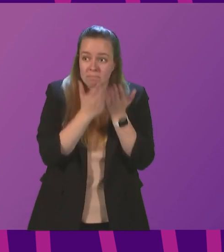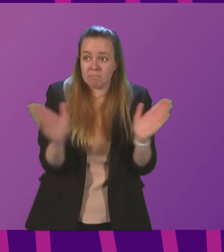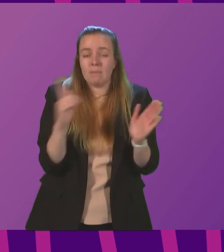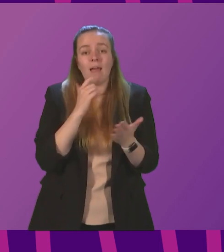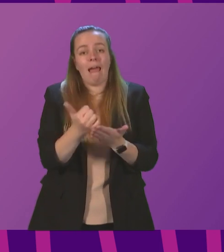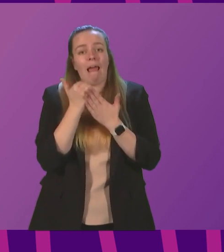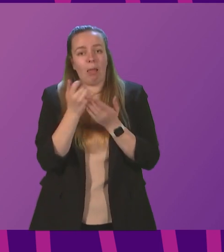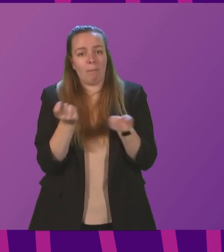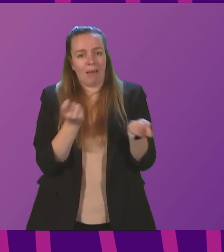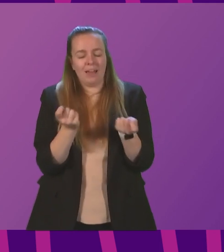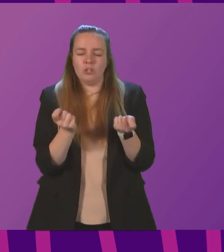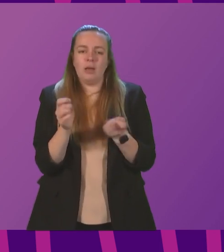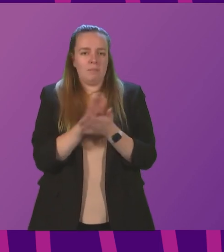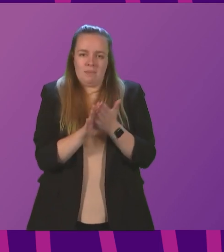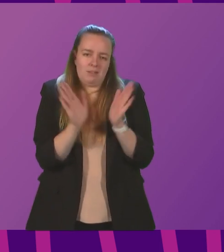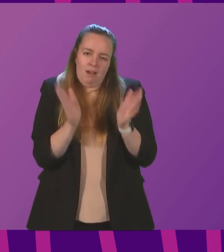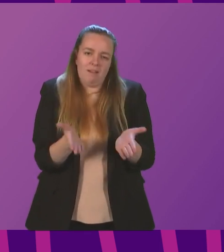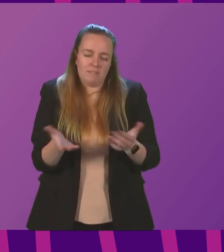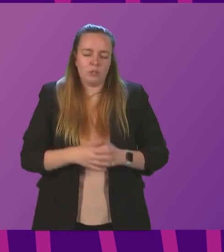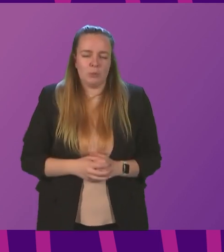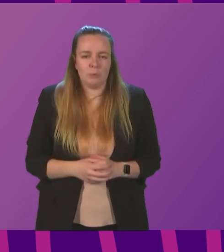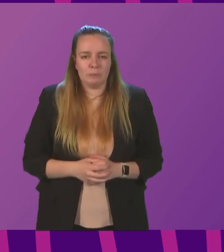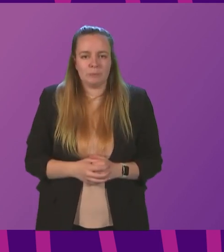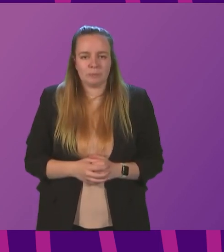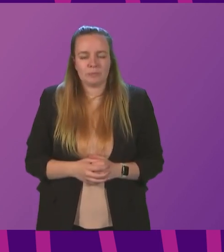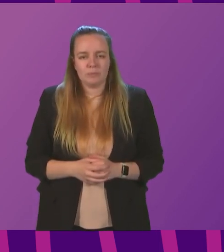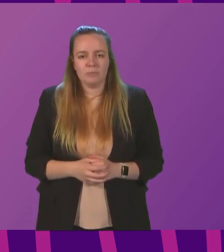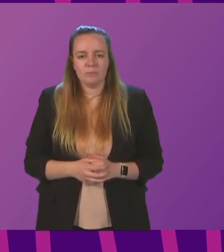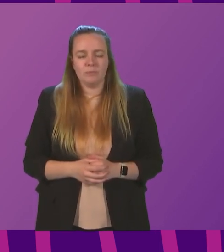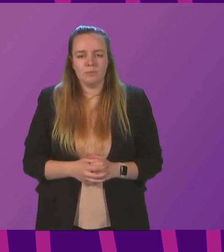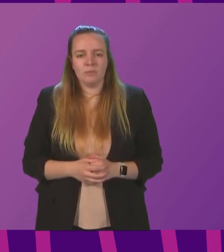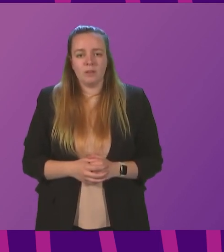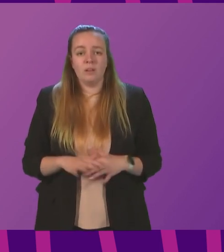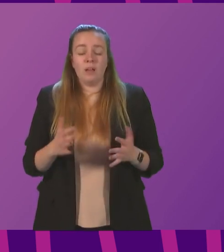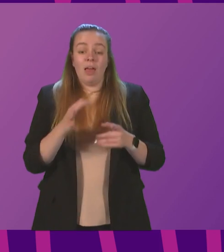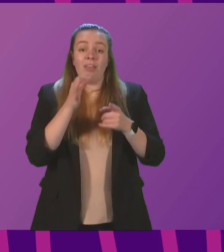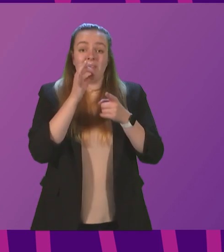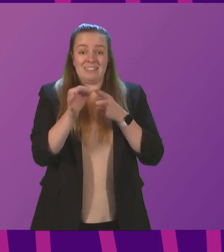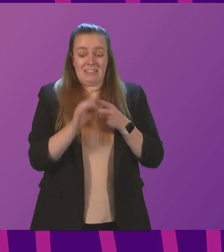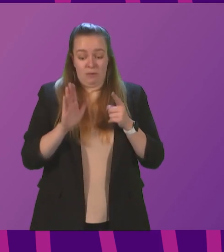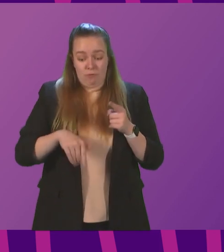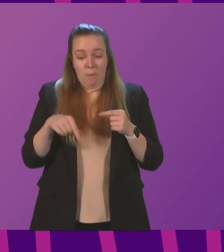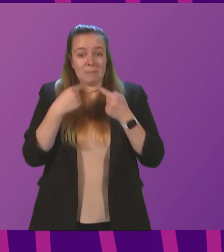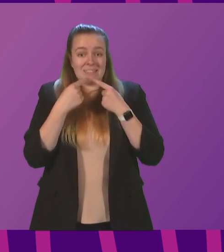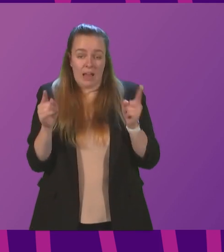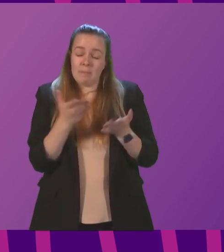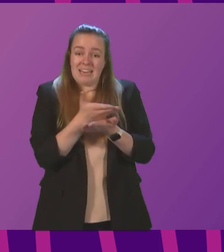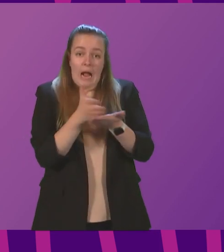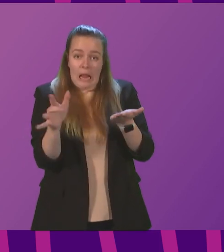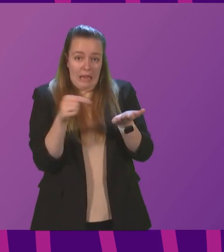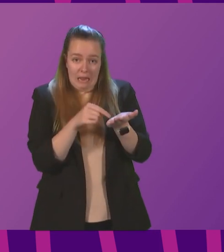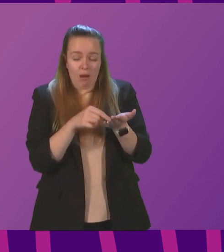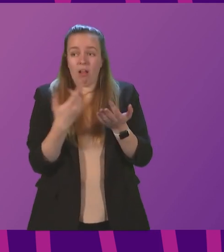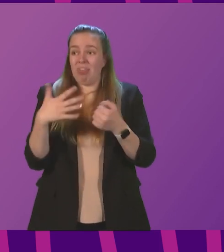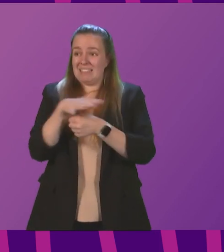do that, it would be irresponsible not to consider it. Siding officer, as the detail of this statement makes clear and as the